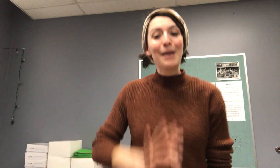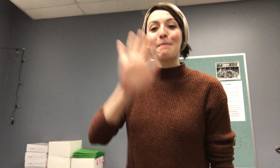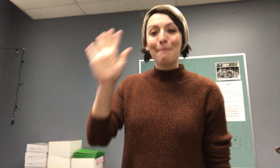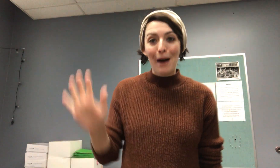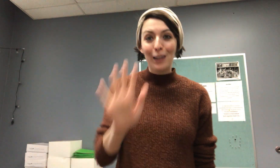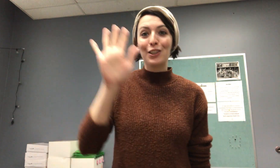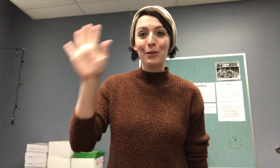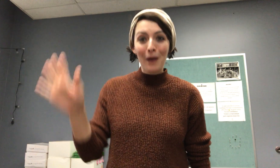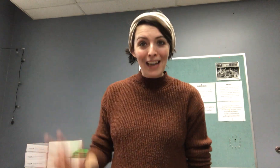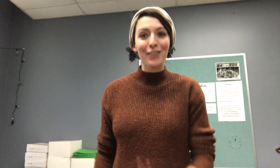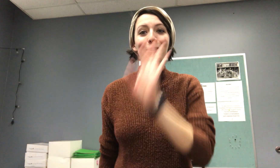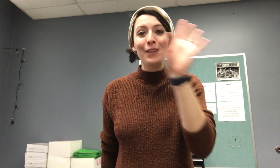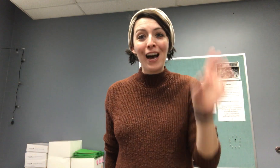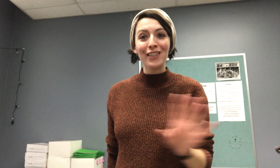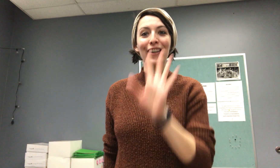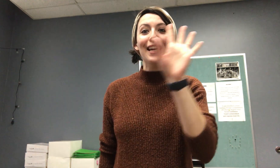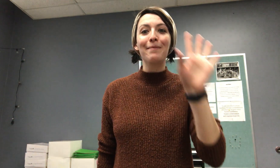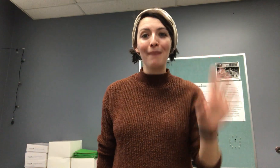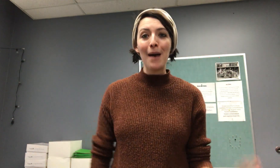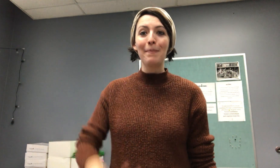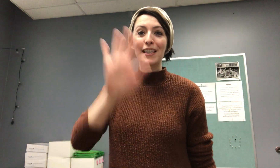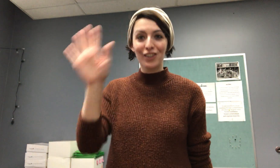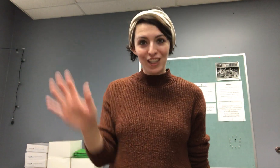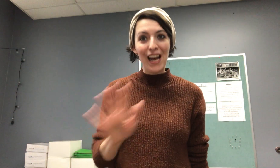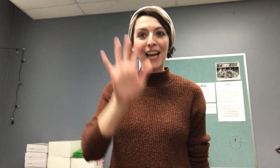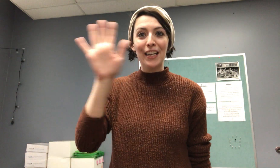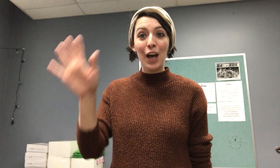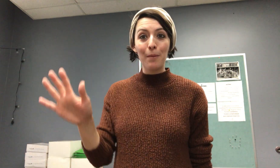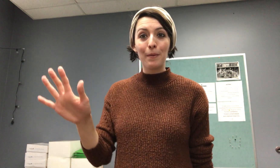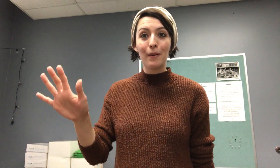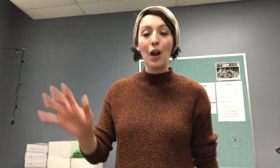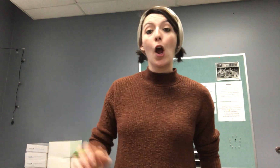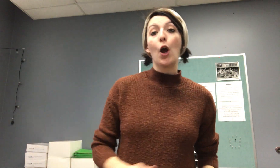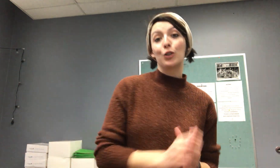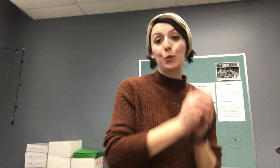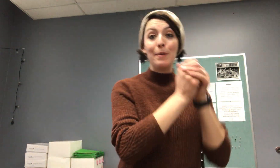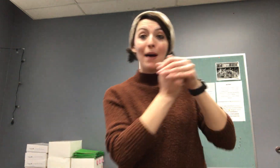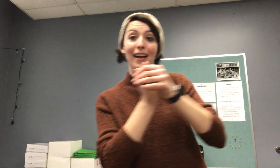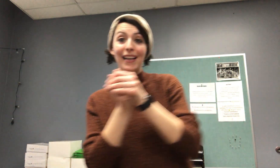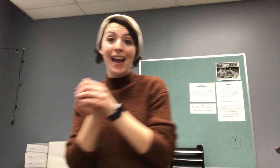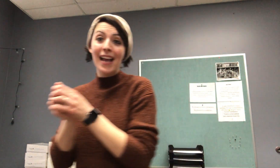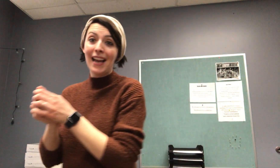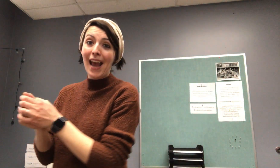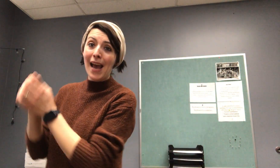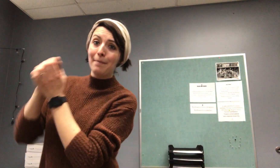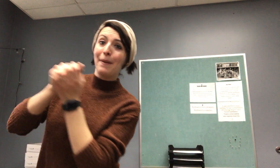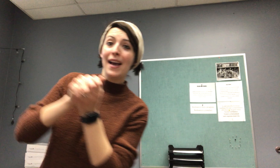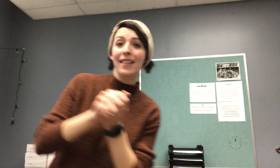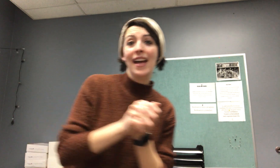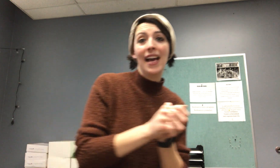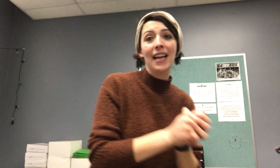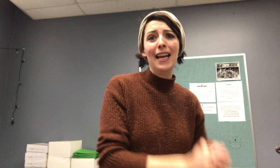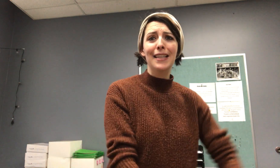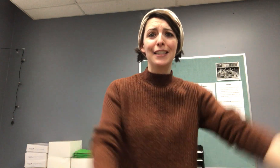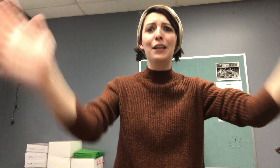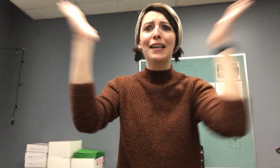Polish and wax, do laundry, and mop and shine up. Sweep again and by then it's like